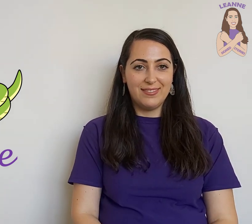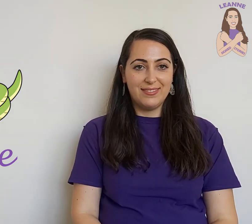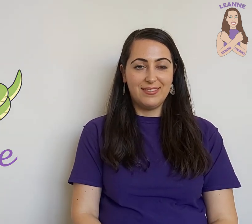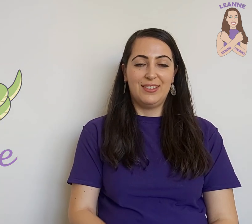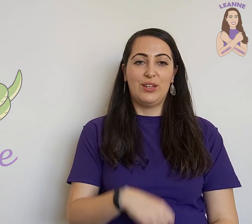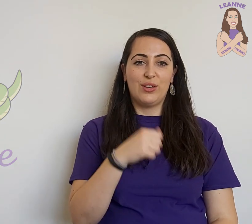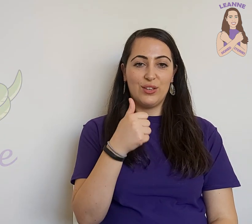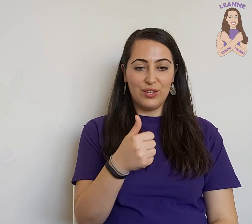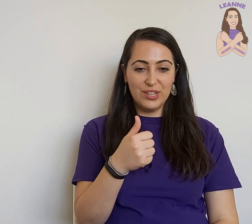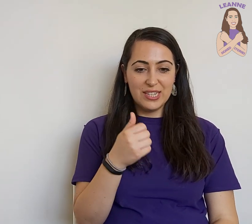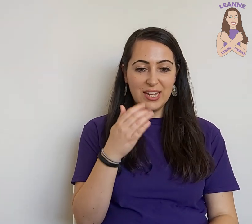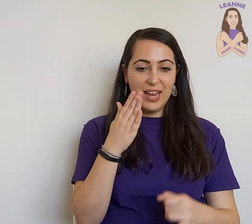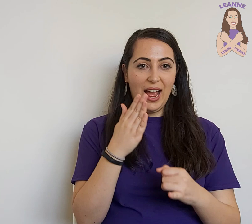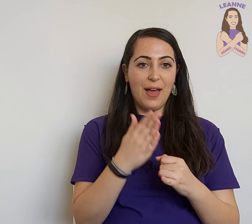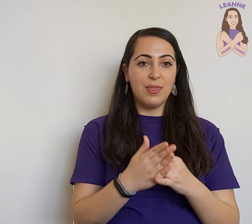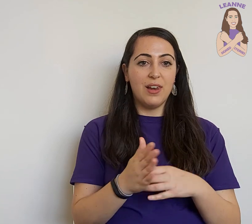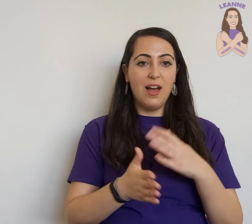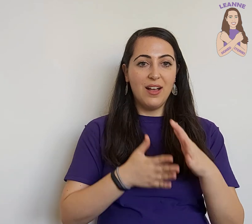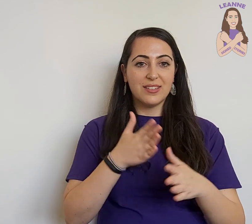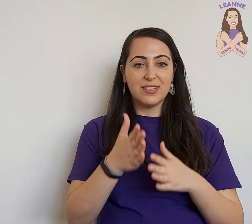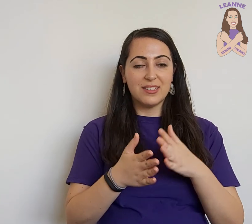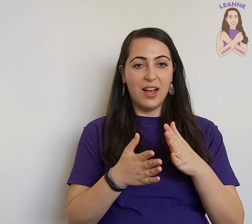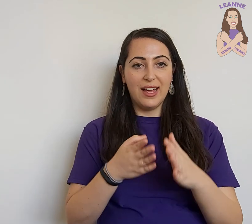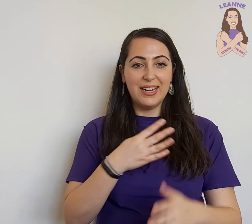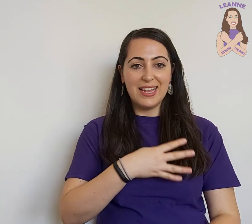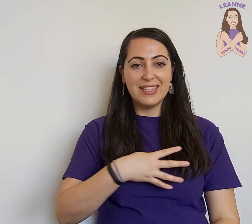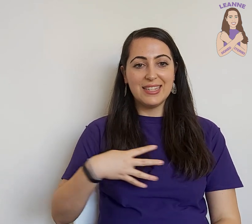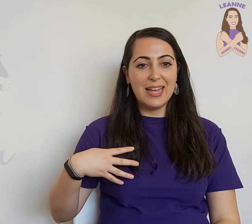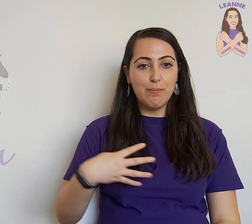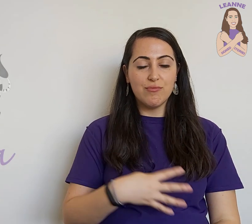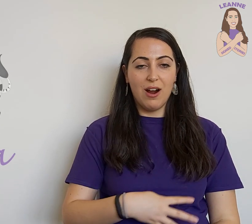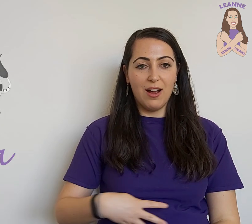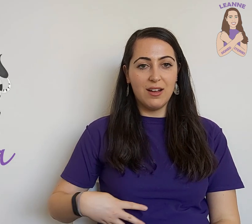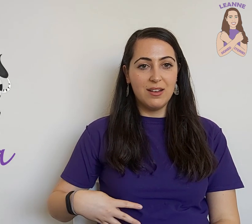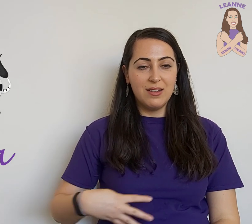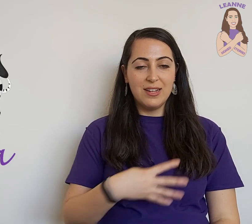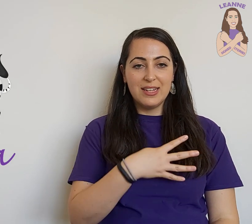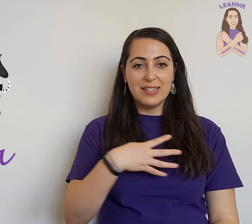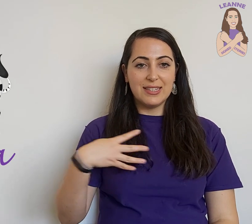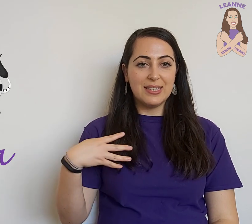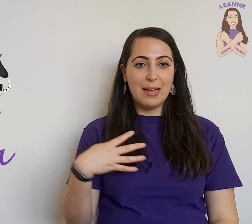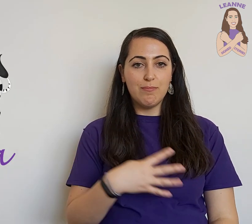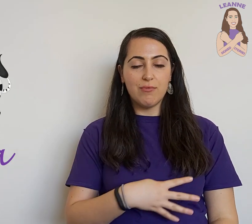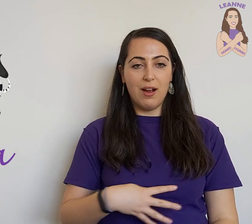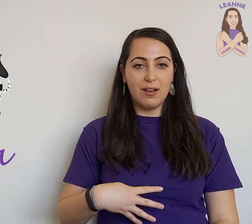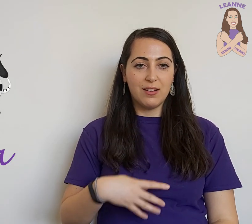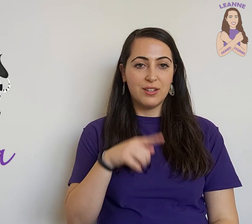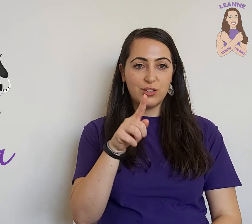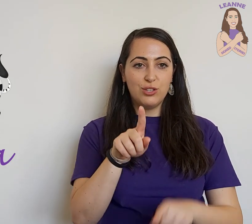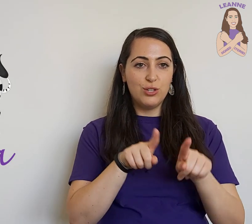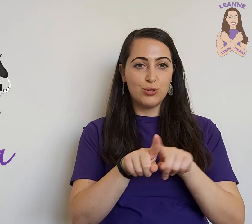Good. And the last sign is zebra, zebra. You try.